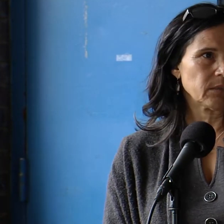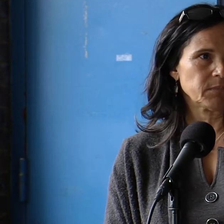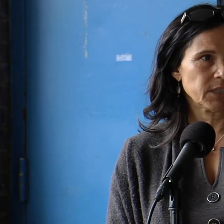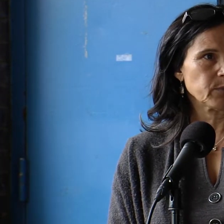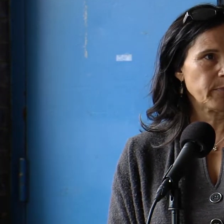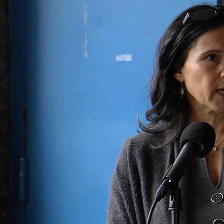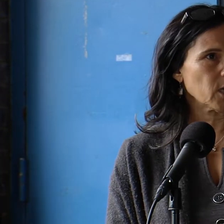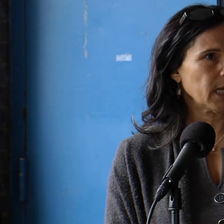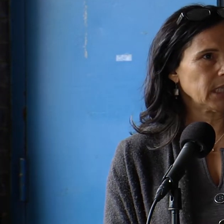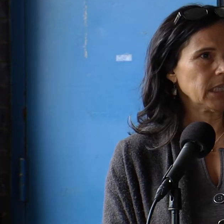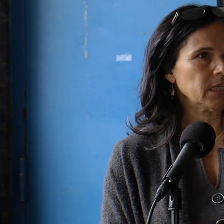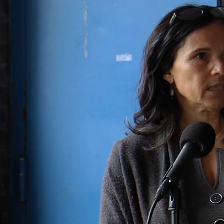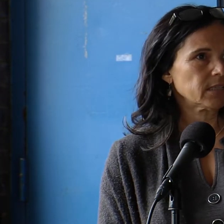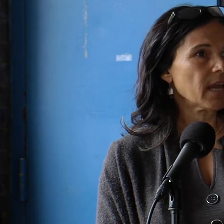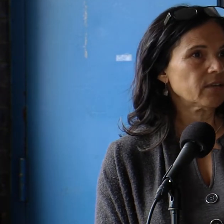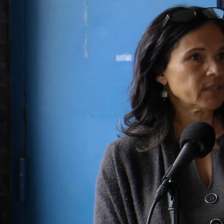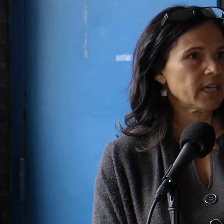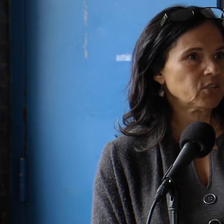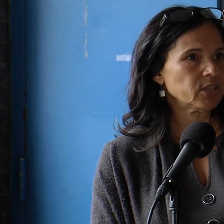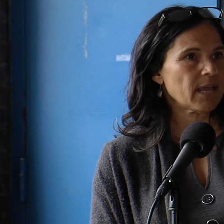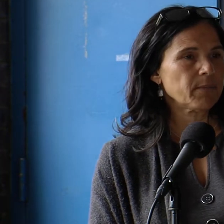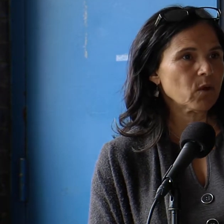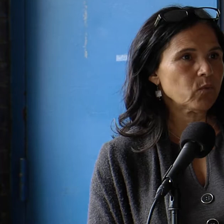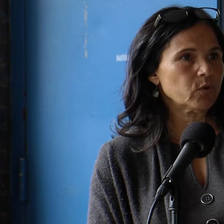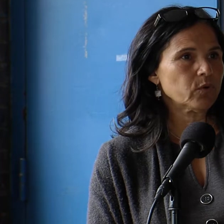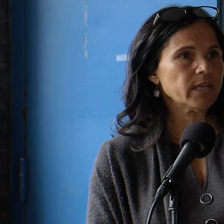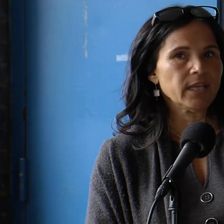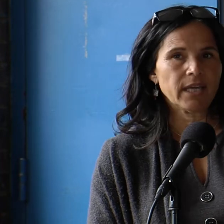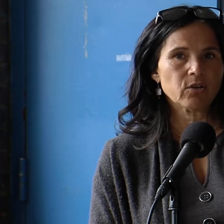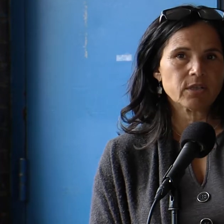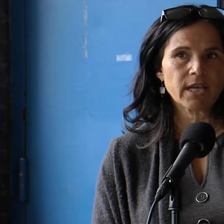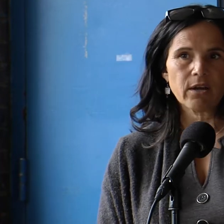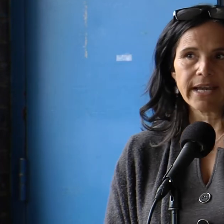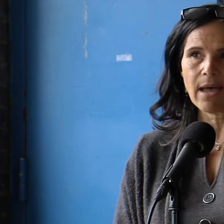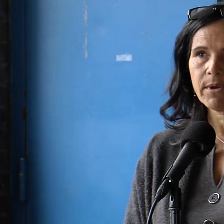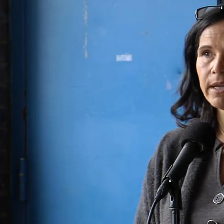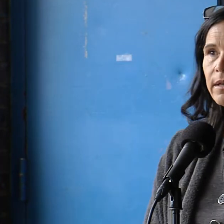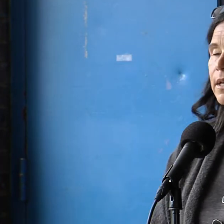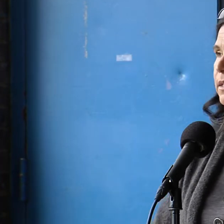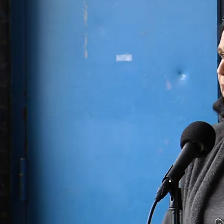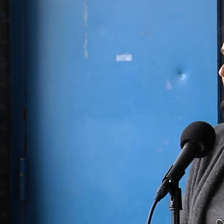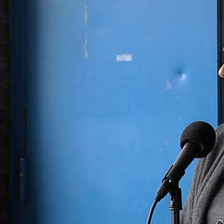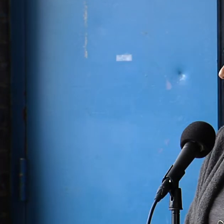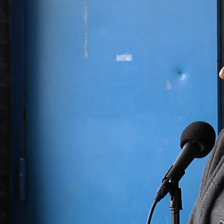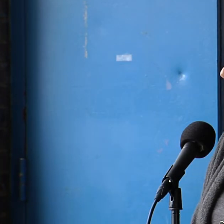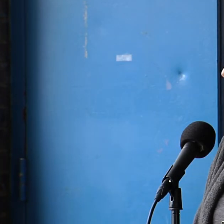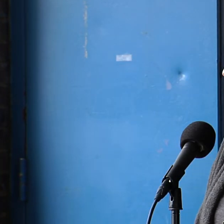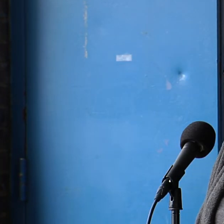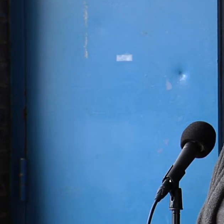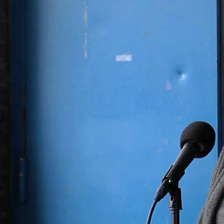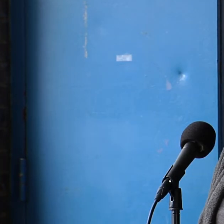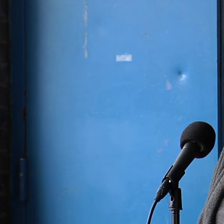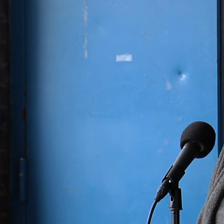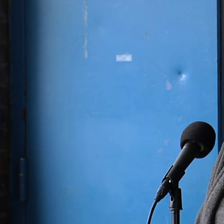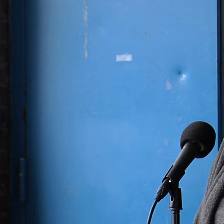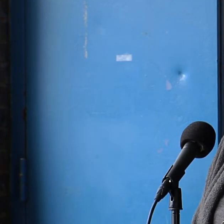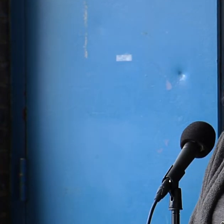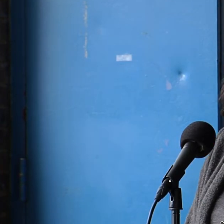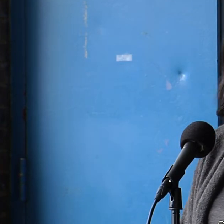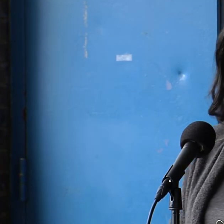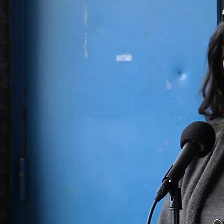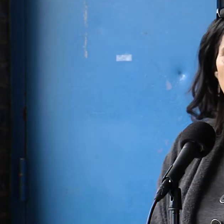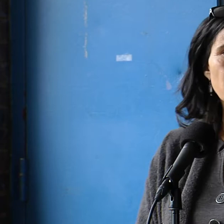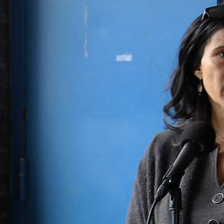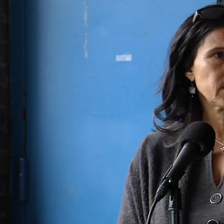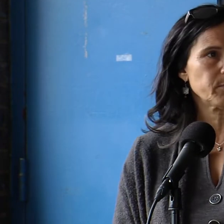disrepair and need this kind of attention that Mayor Wu and her entire cabinet, Dionne Irish, who's over PFD, is